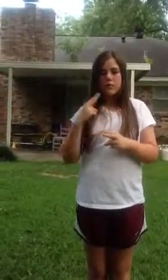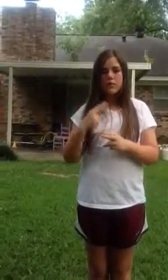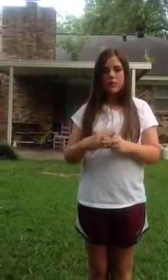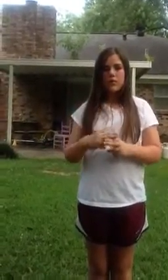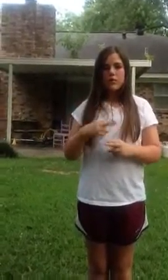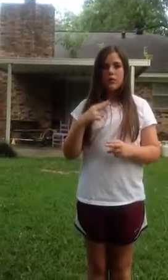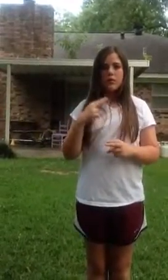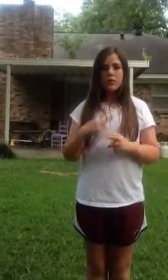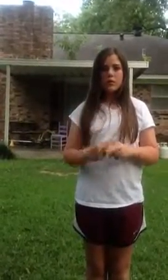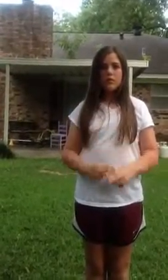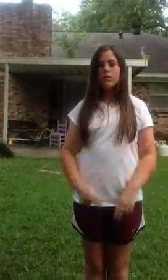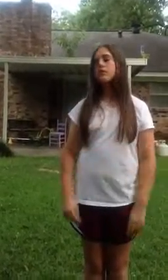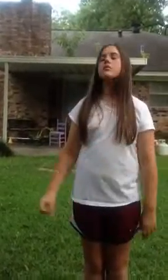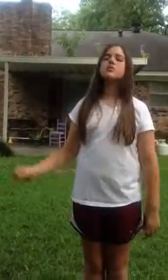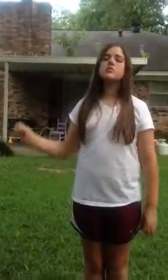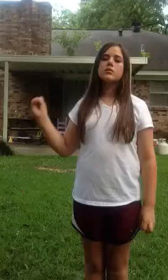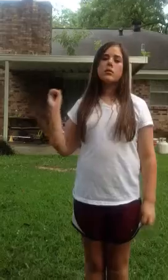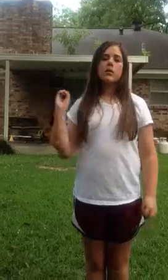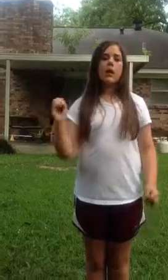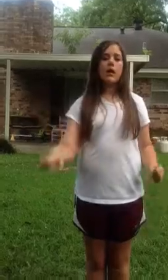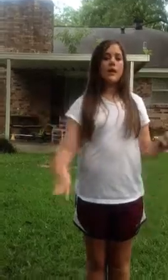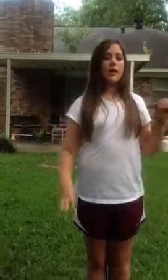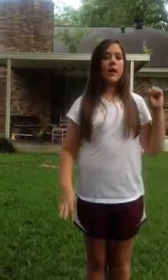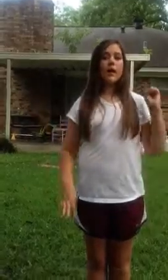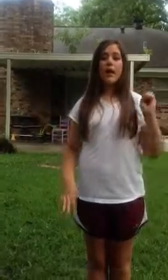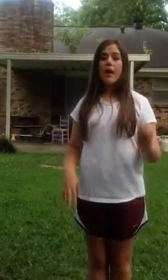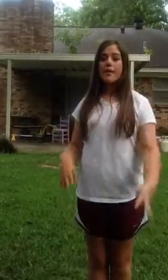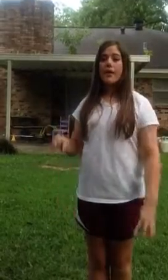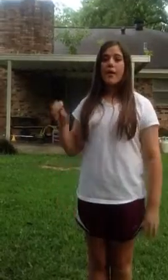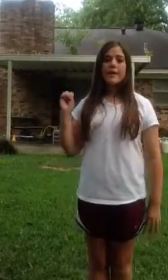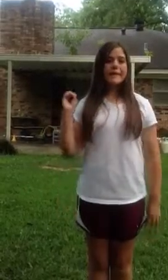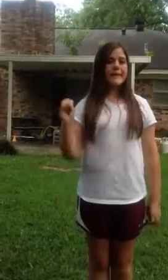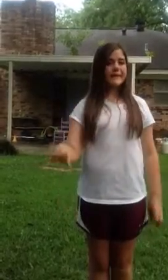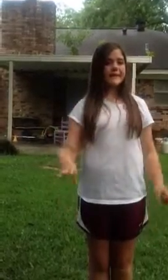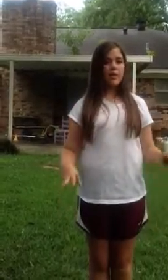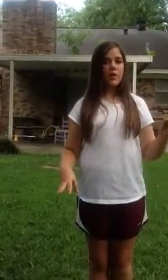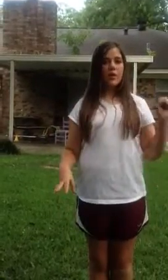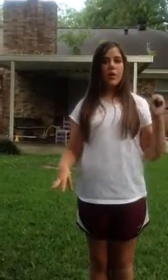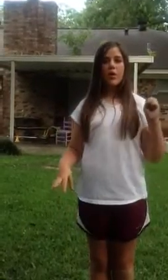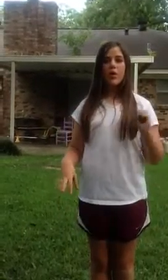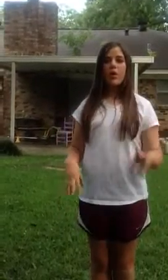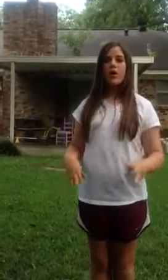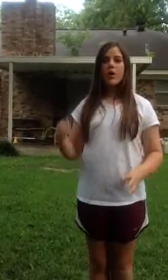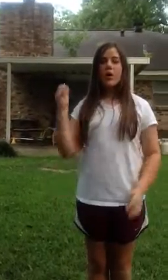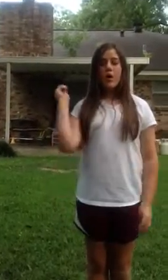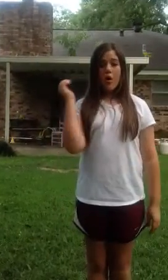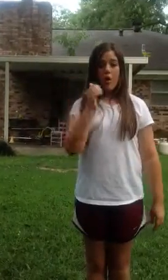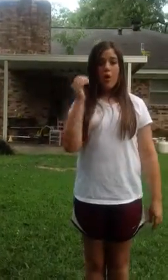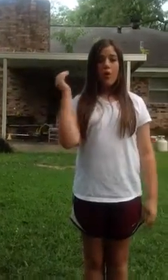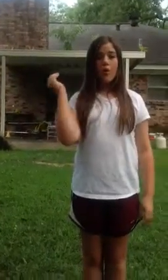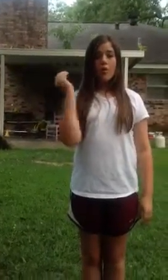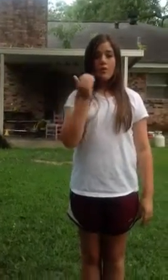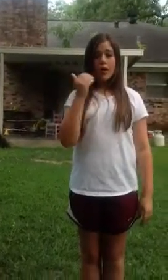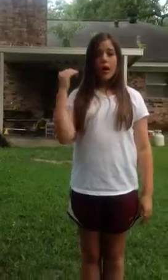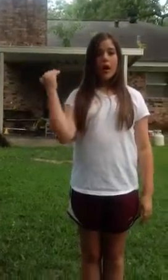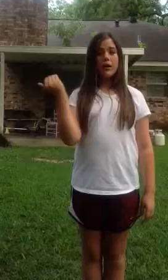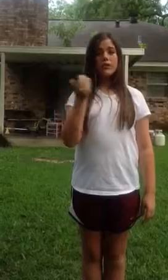You are the Lord. You are the Lord. You are